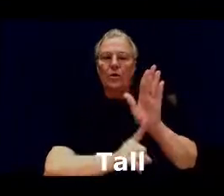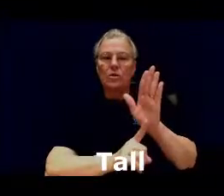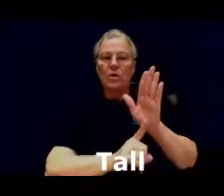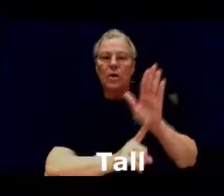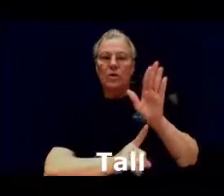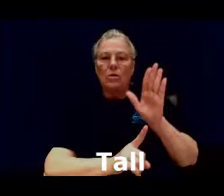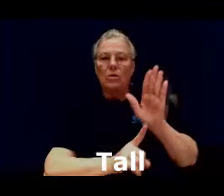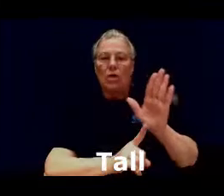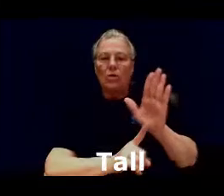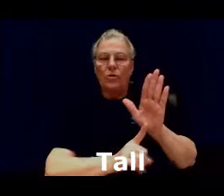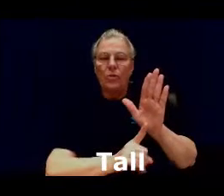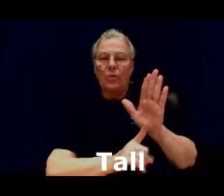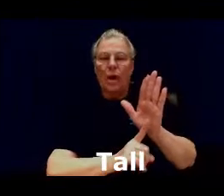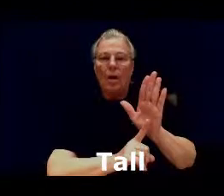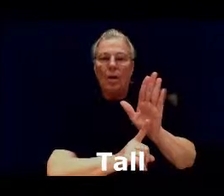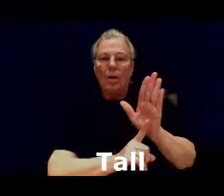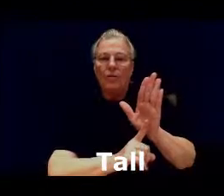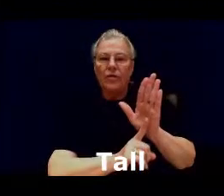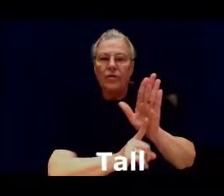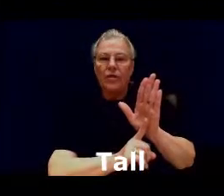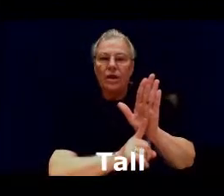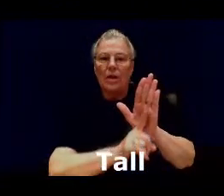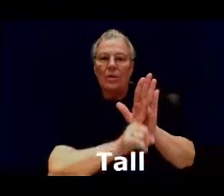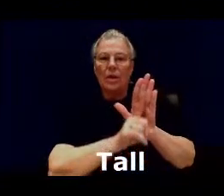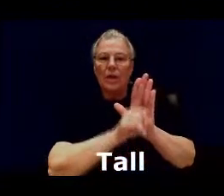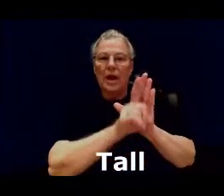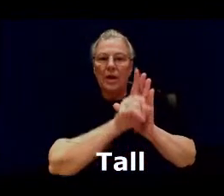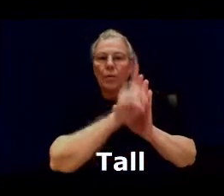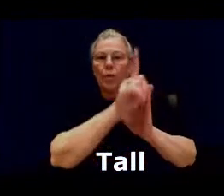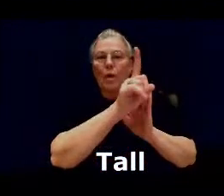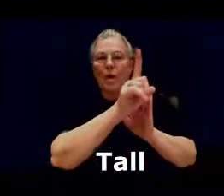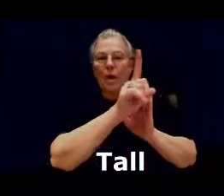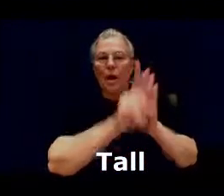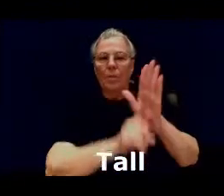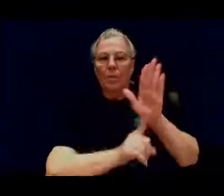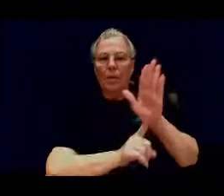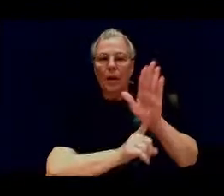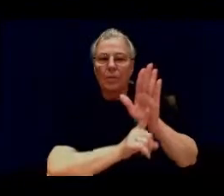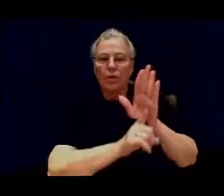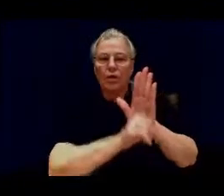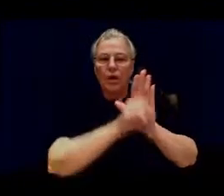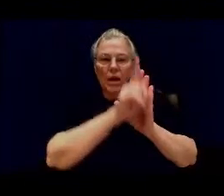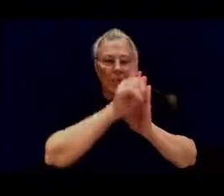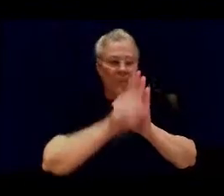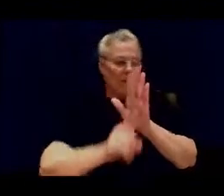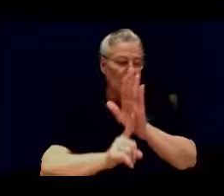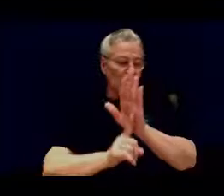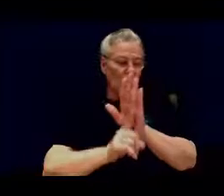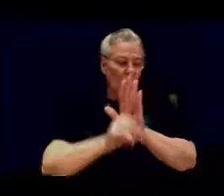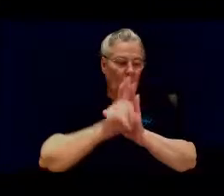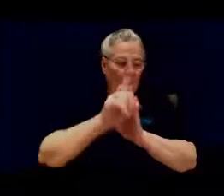onto the palm of your non-dominant hand pointing upward and push it up tall